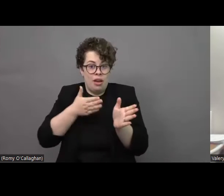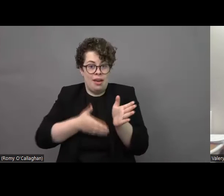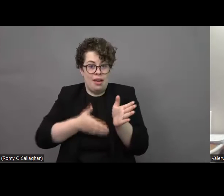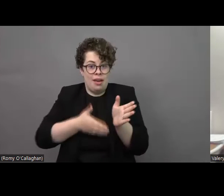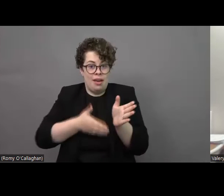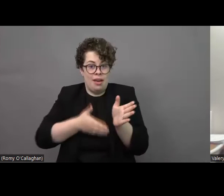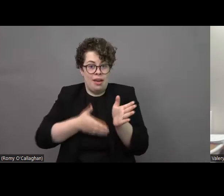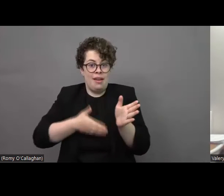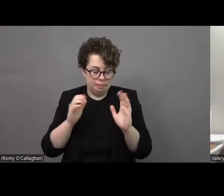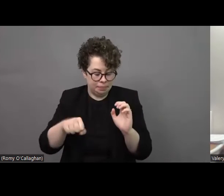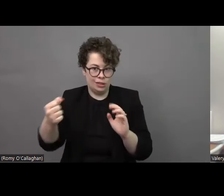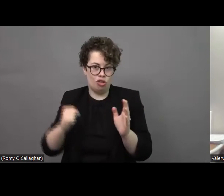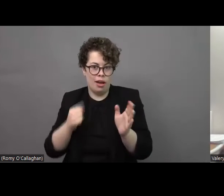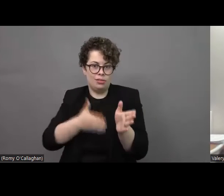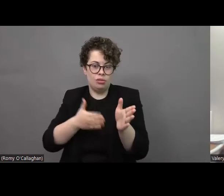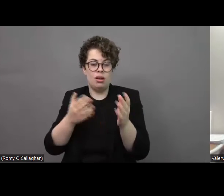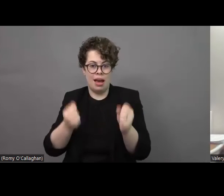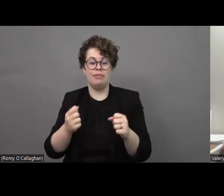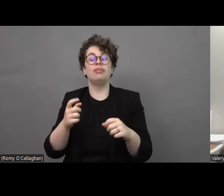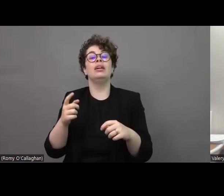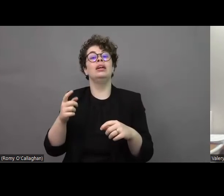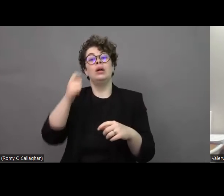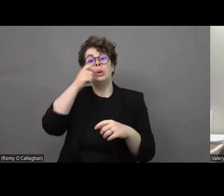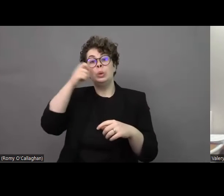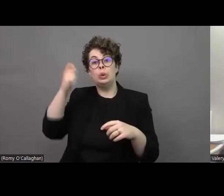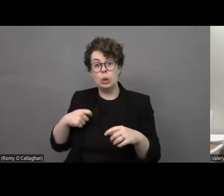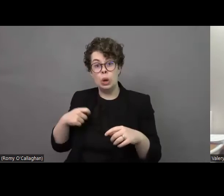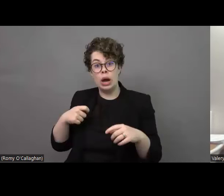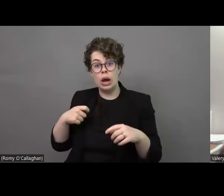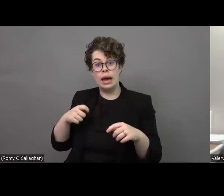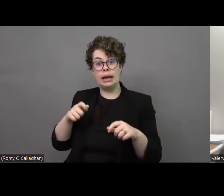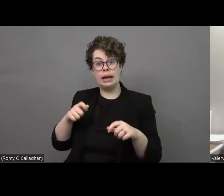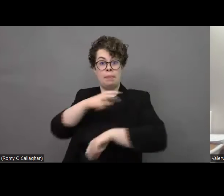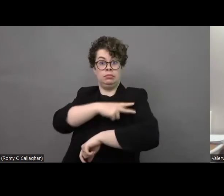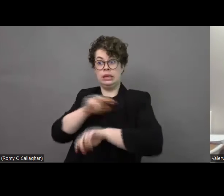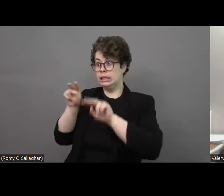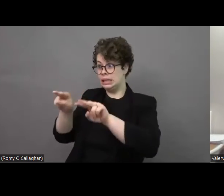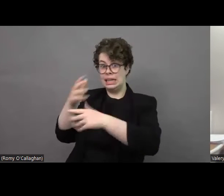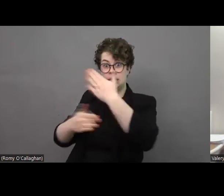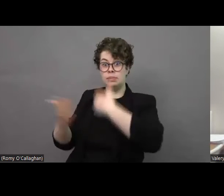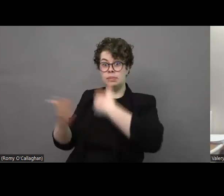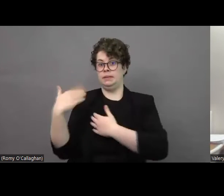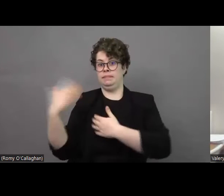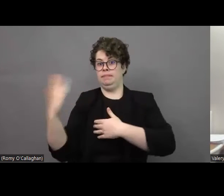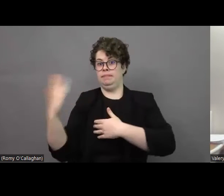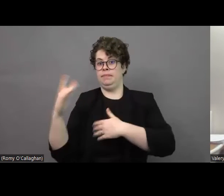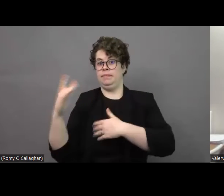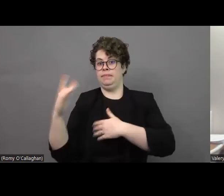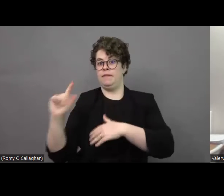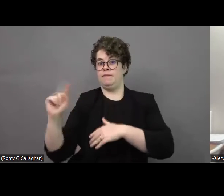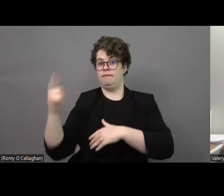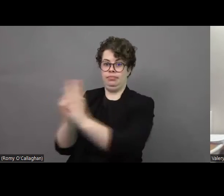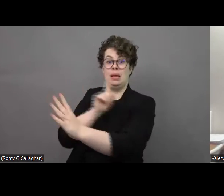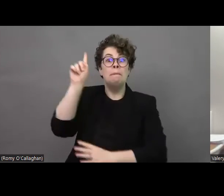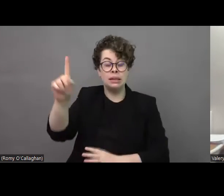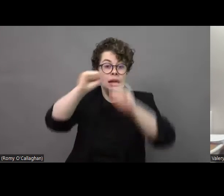the Ukrainian authorities do give priority to persons with disabilities however if there is a crowd